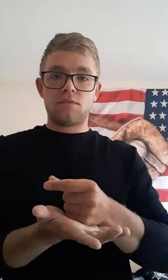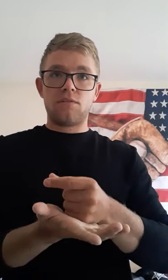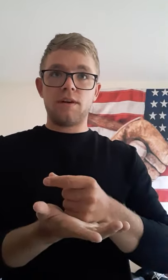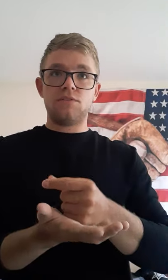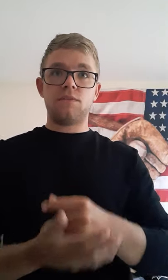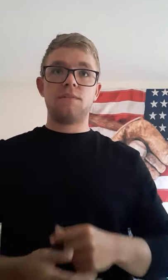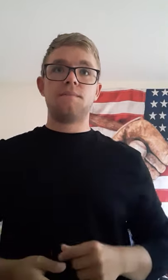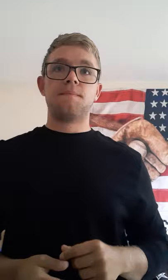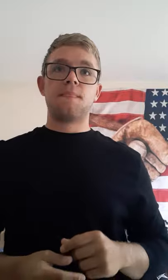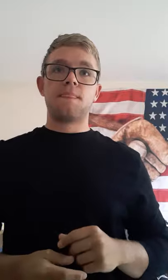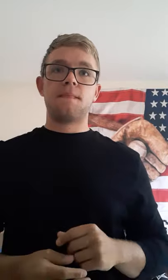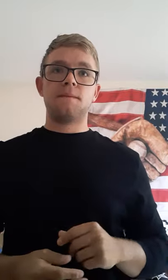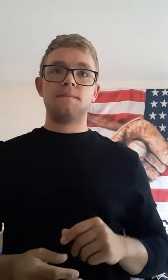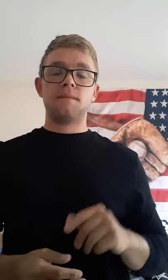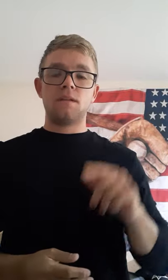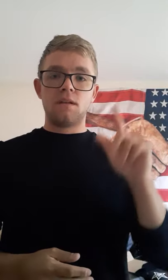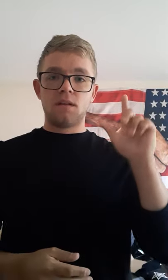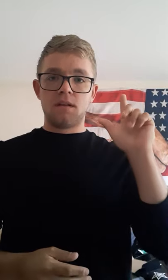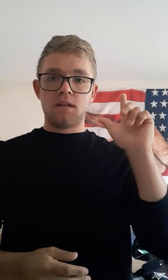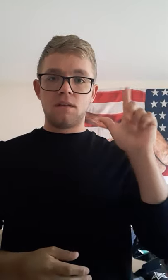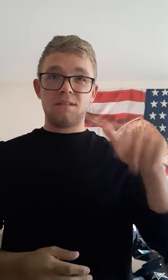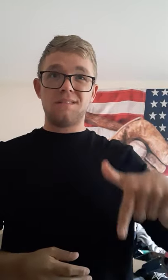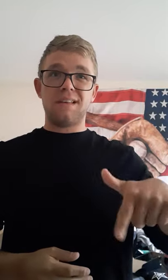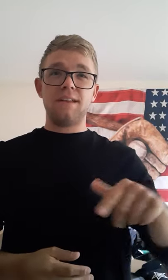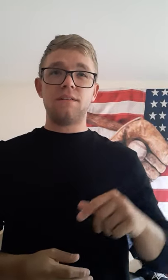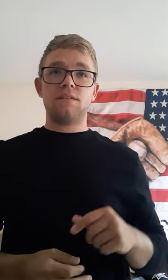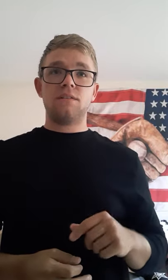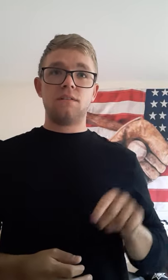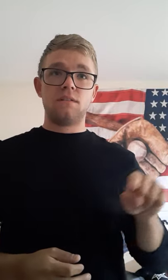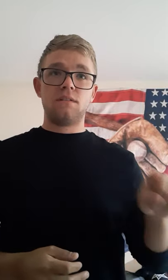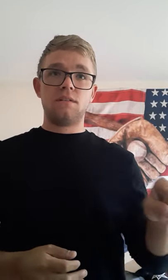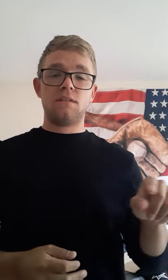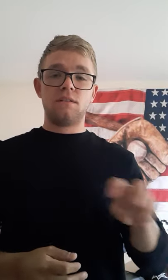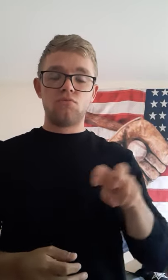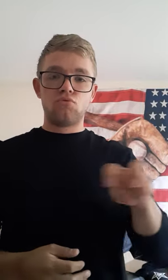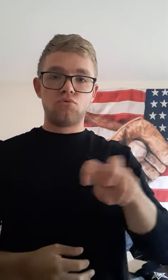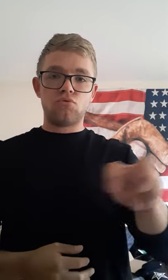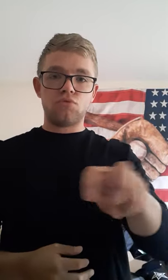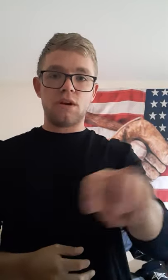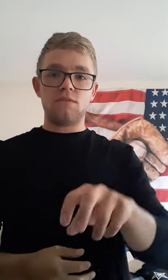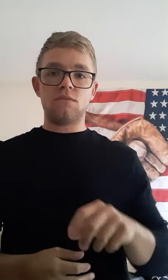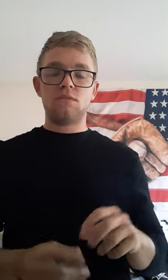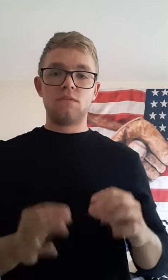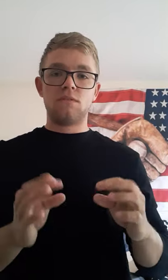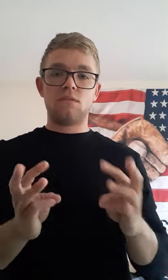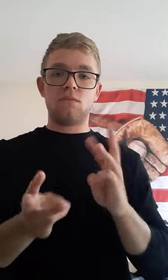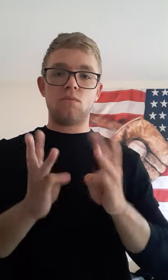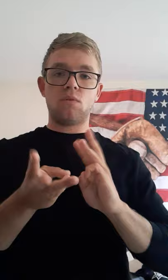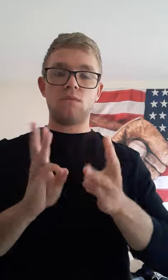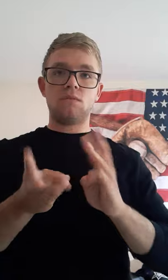Graduate. Later, travel the world.